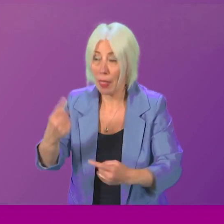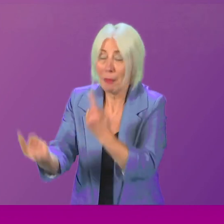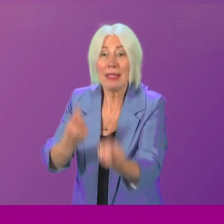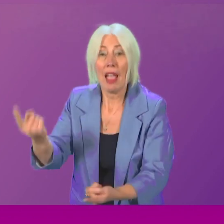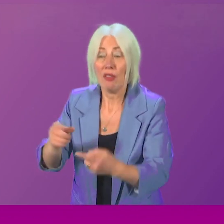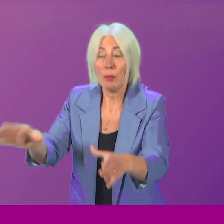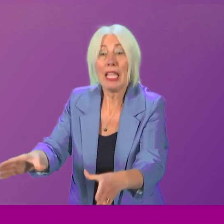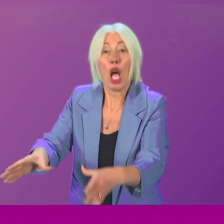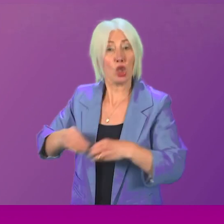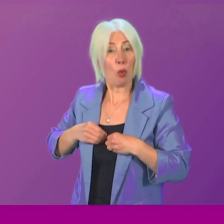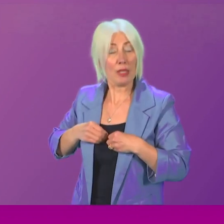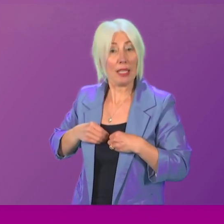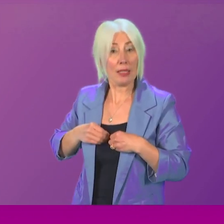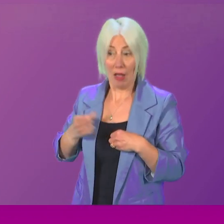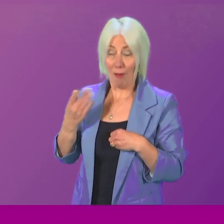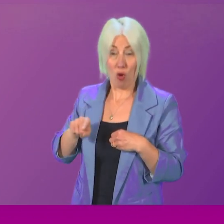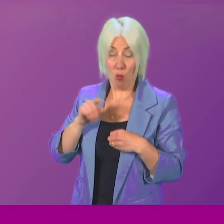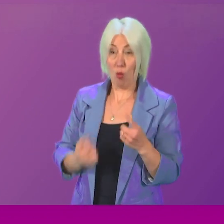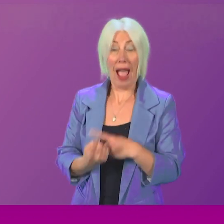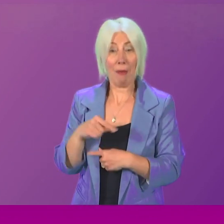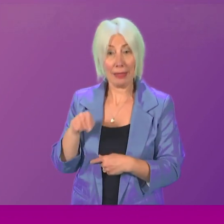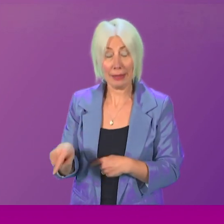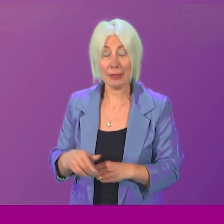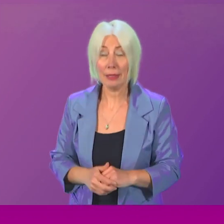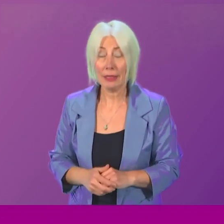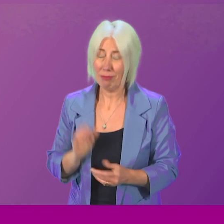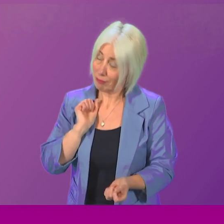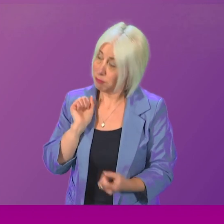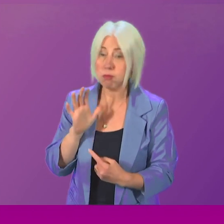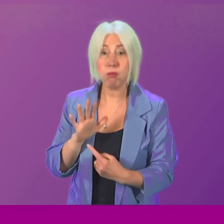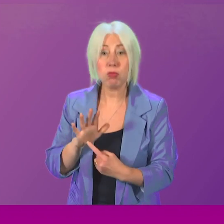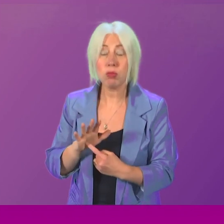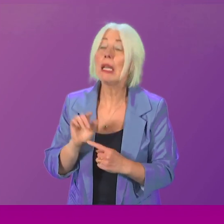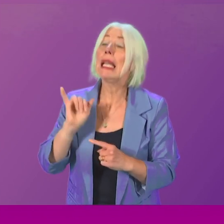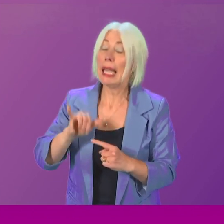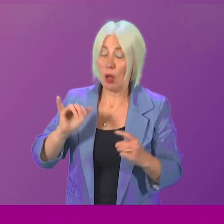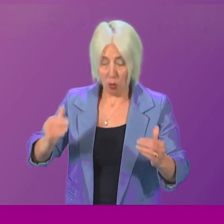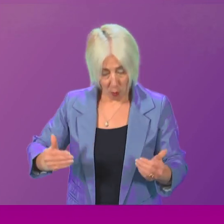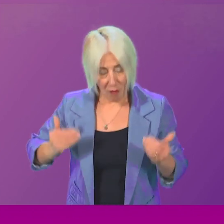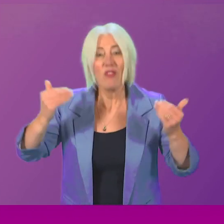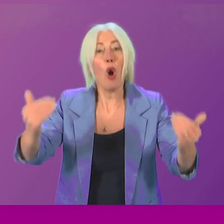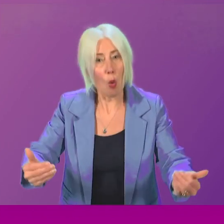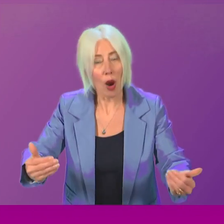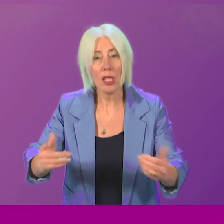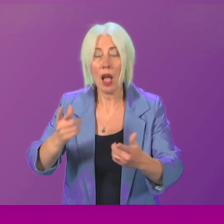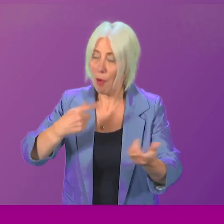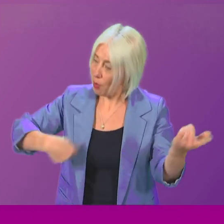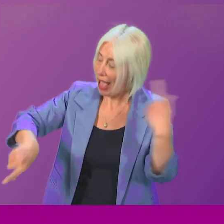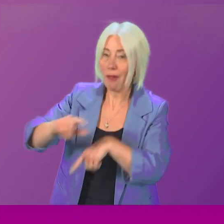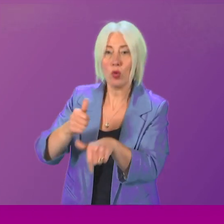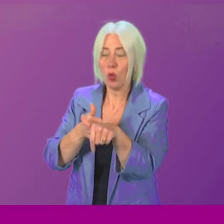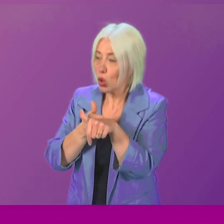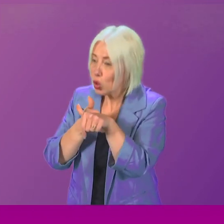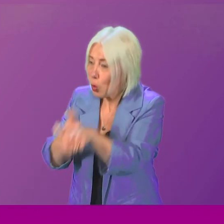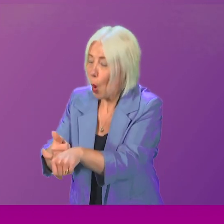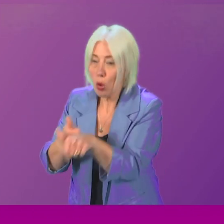as a result of these practices. And it is important that as we move forward from today, we give support to